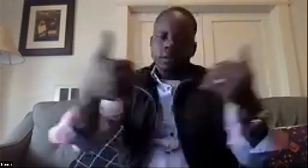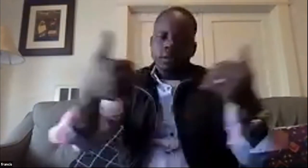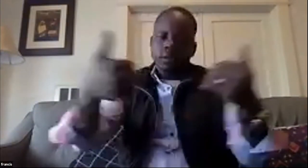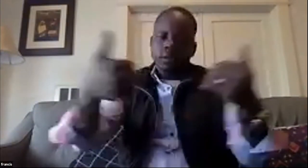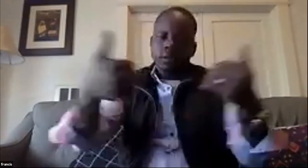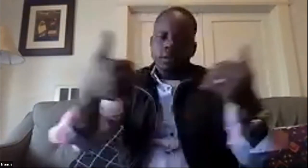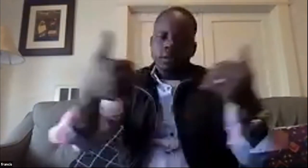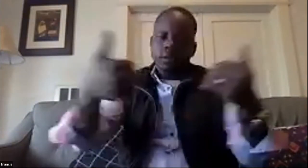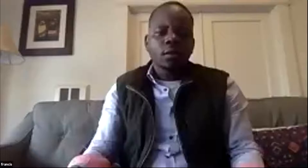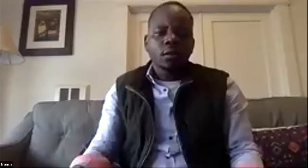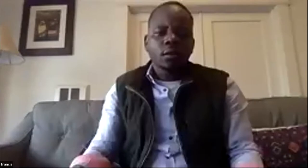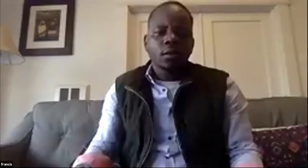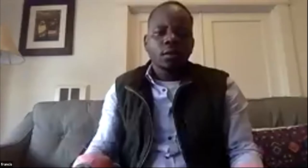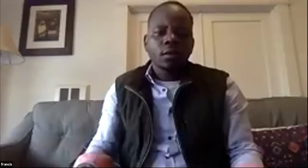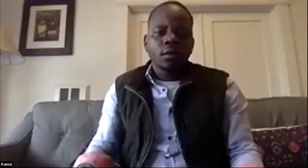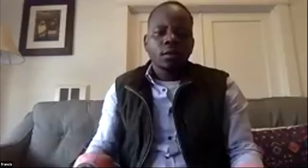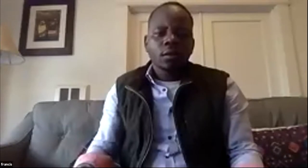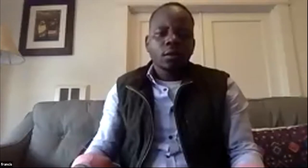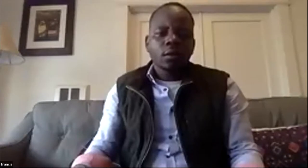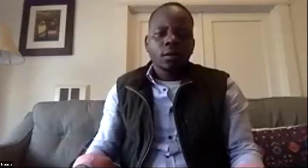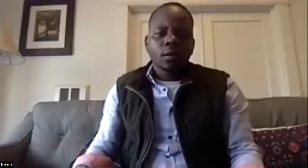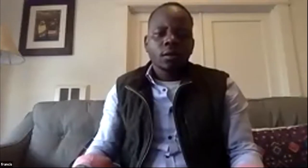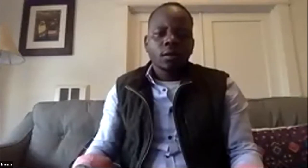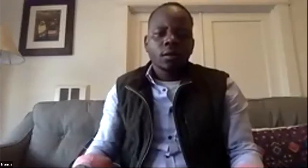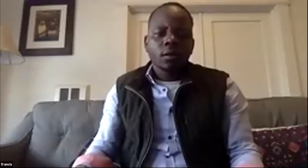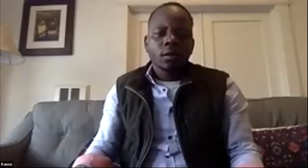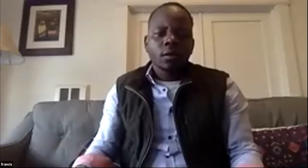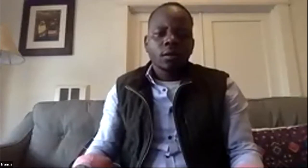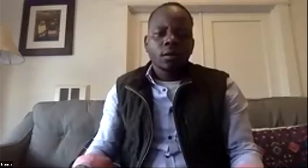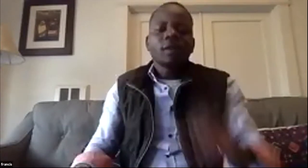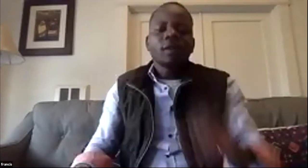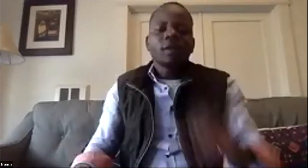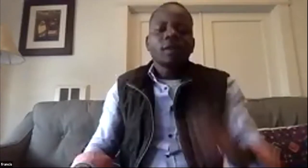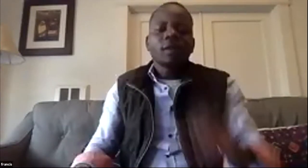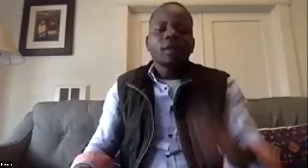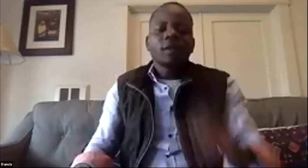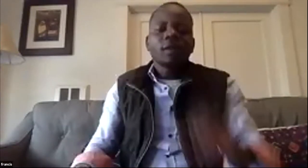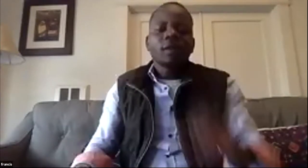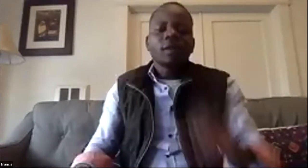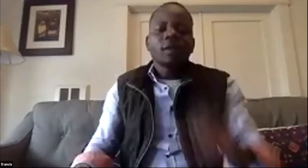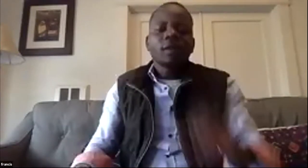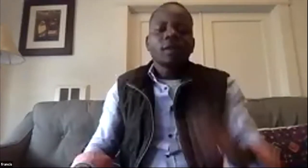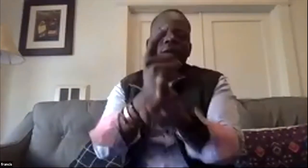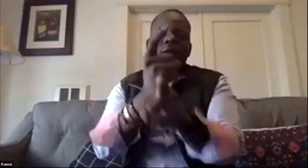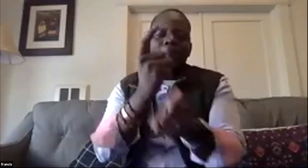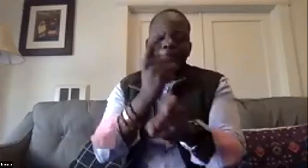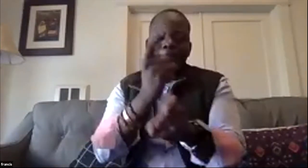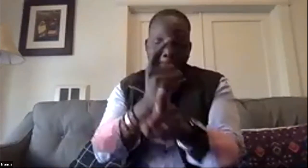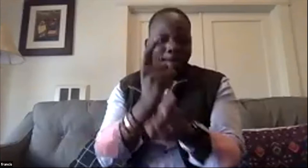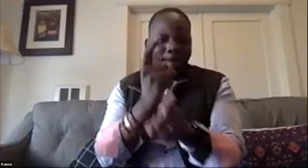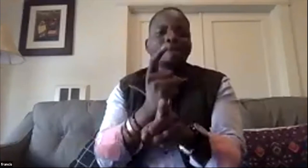houses and things like that and so uh let me just